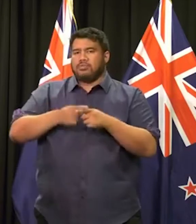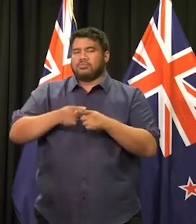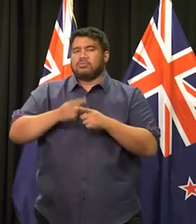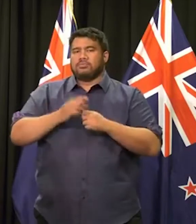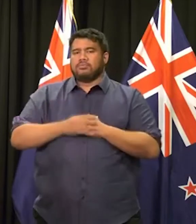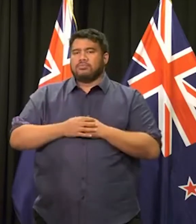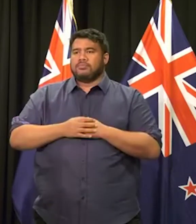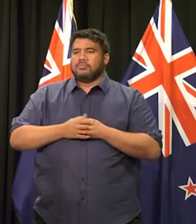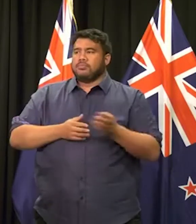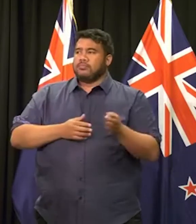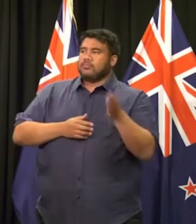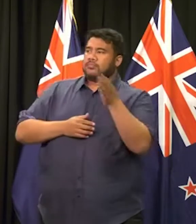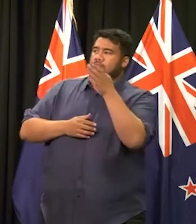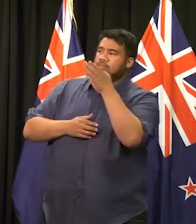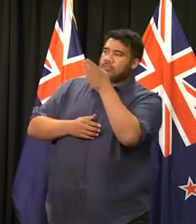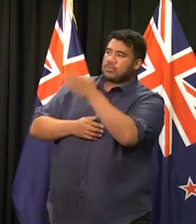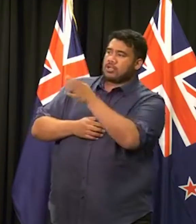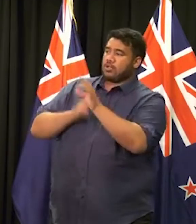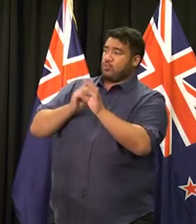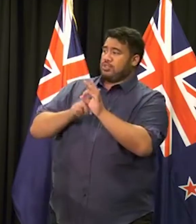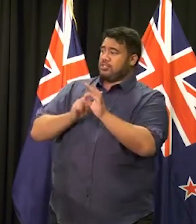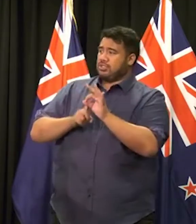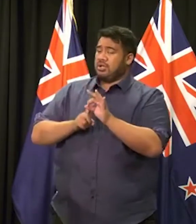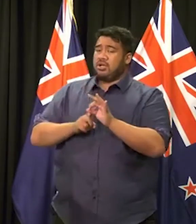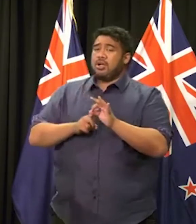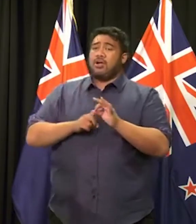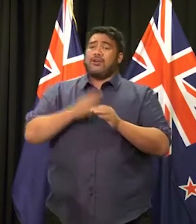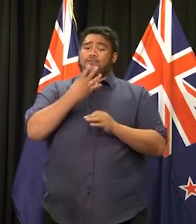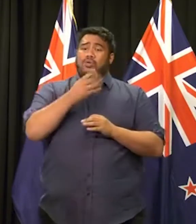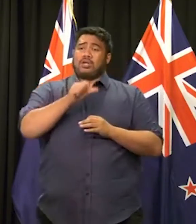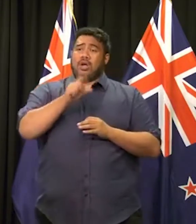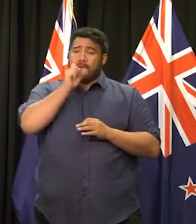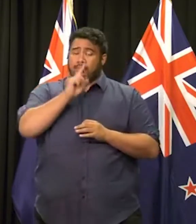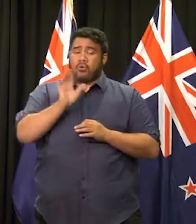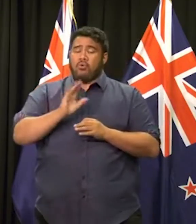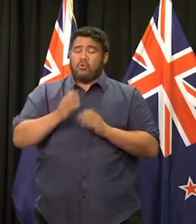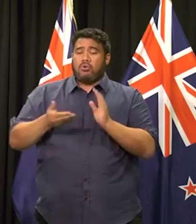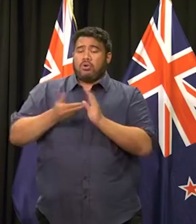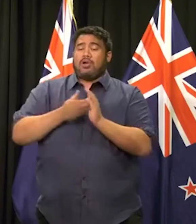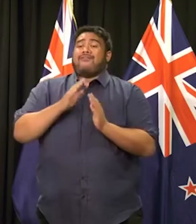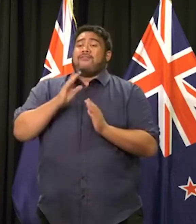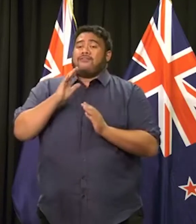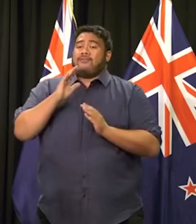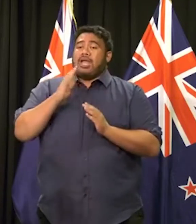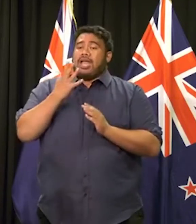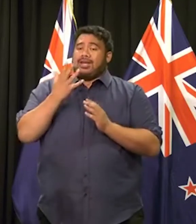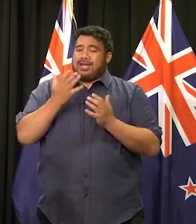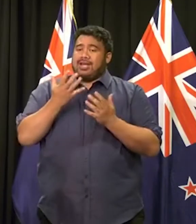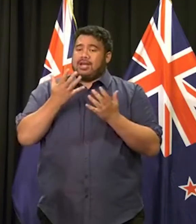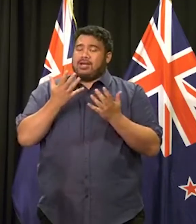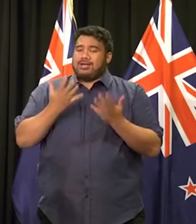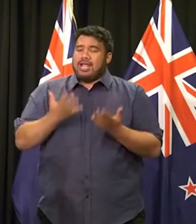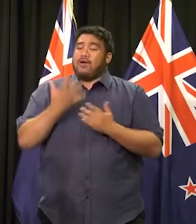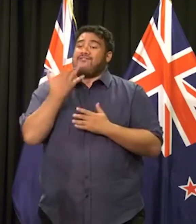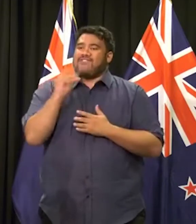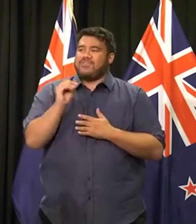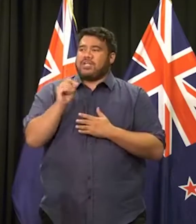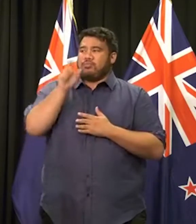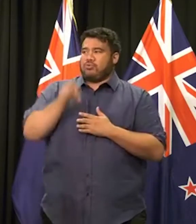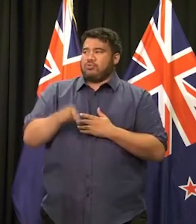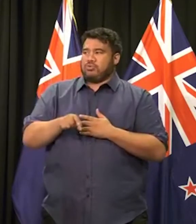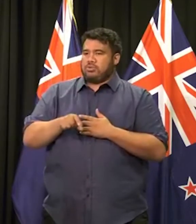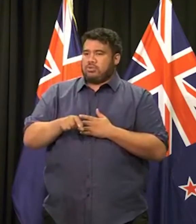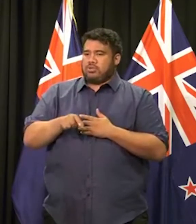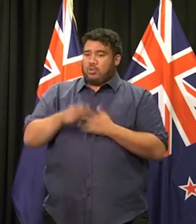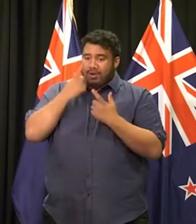comments? about the, uh, the 50th victim, Prime Minister, and also just in relation The which victim? Sorry, Tracy? there the 50th victim? listeners discovered today.